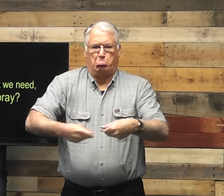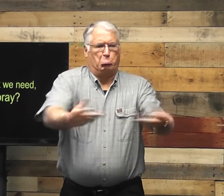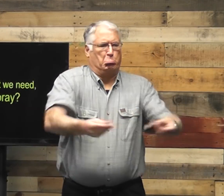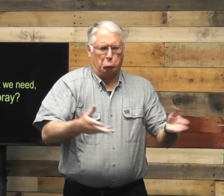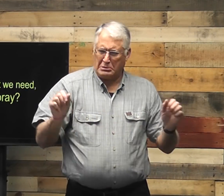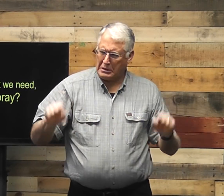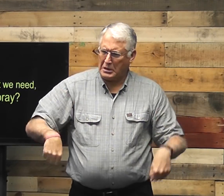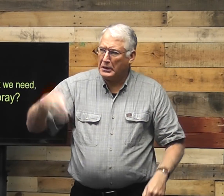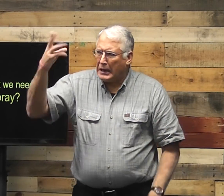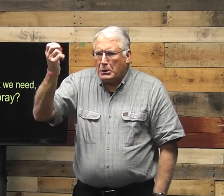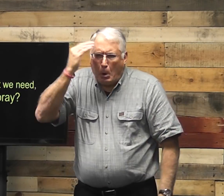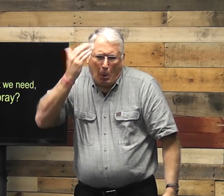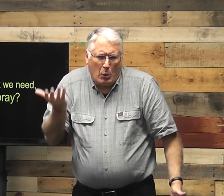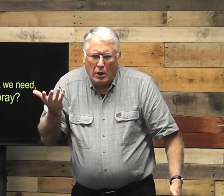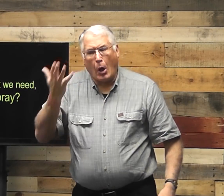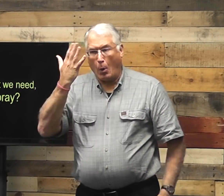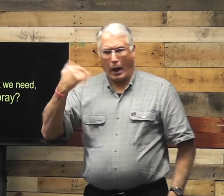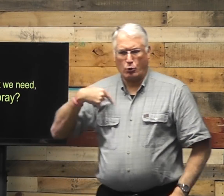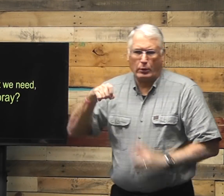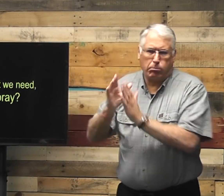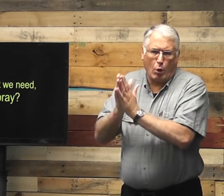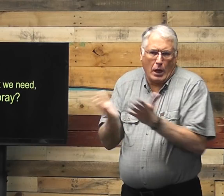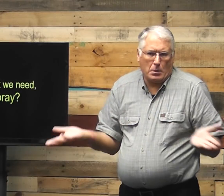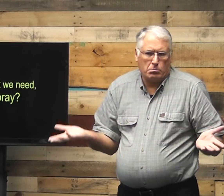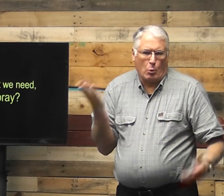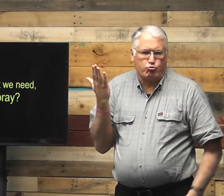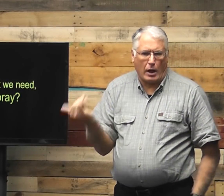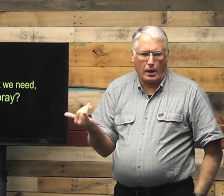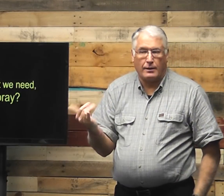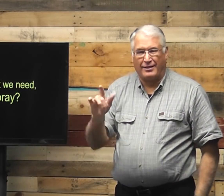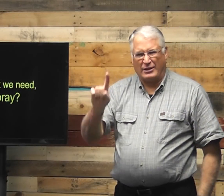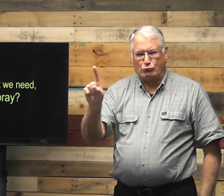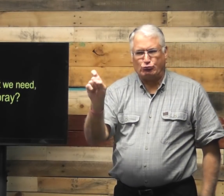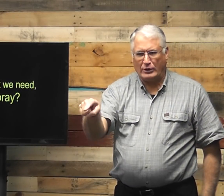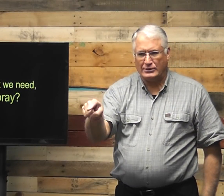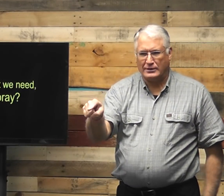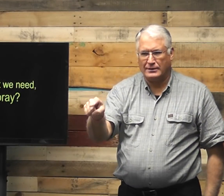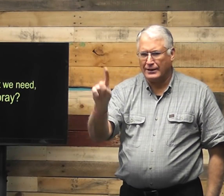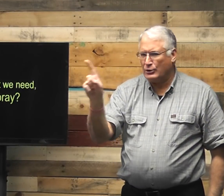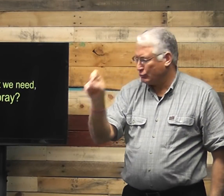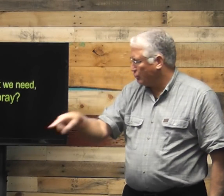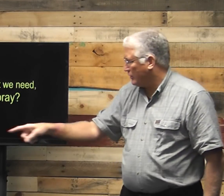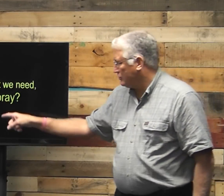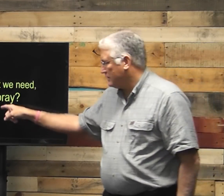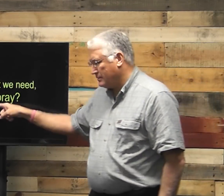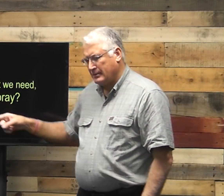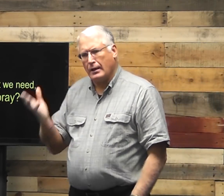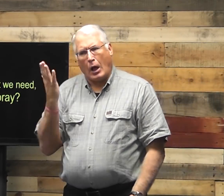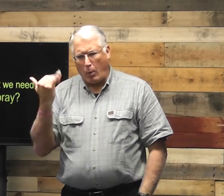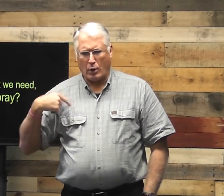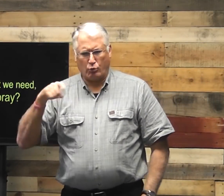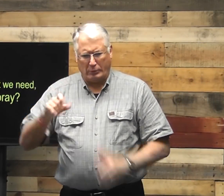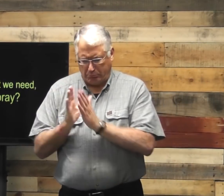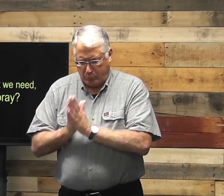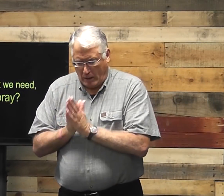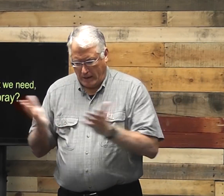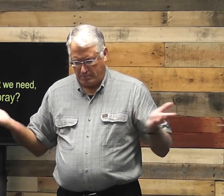God's going to give it to you, right? He can, right? So, why do we have to pray? That's the question, though. Why do we